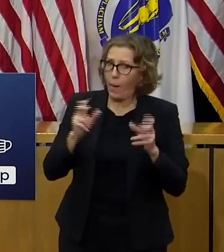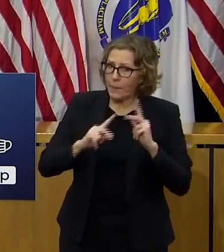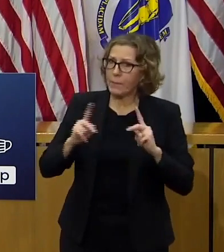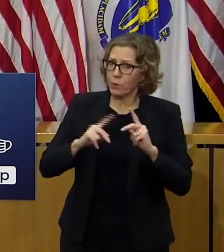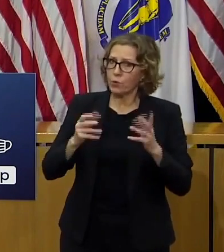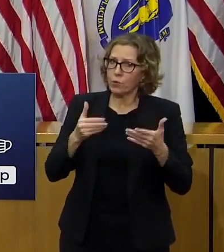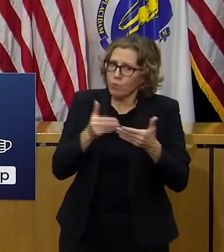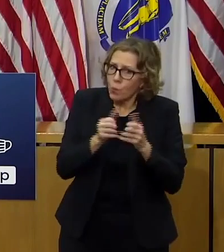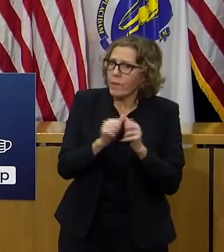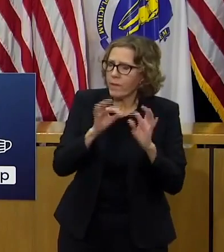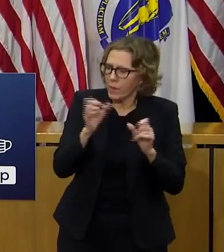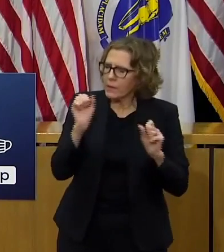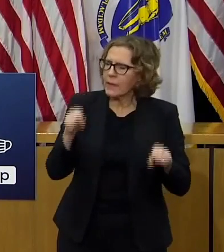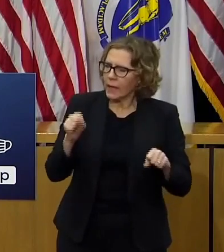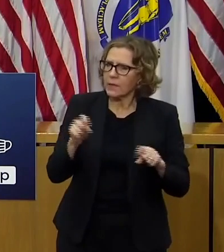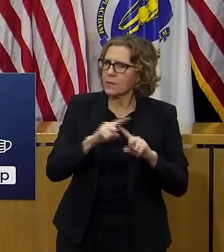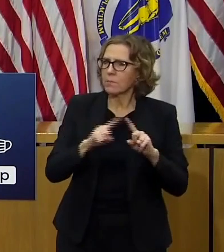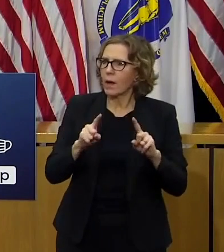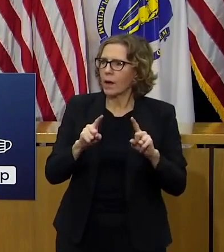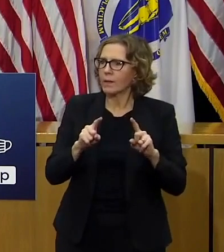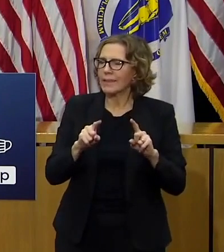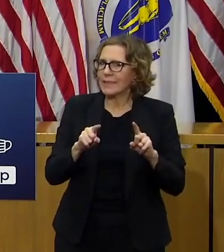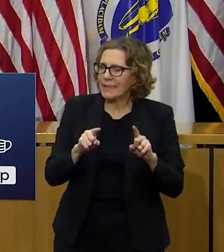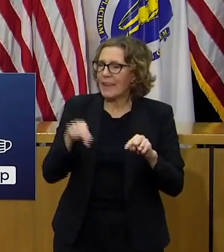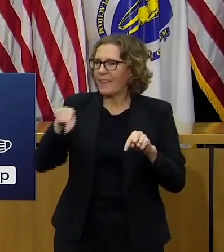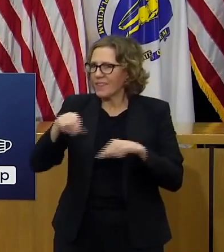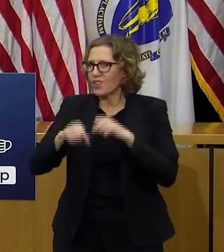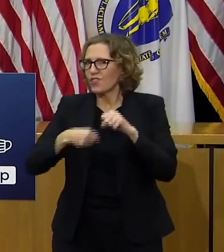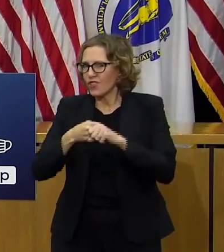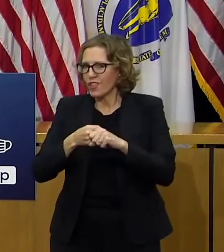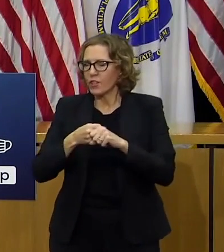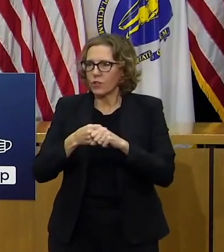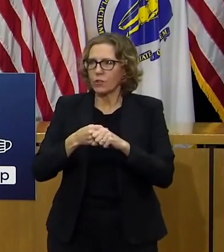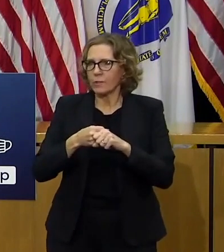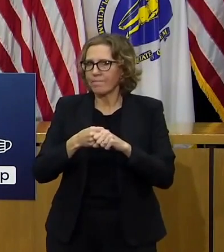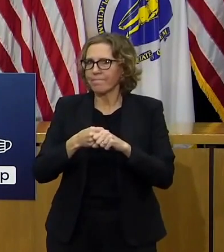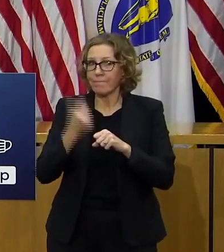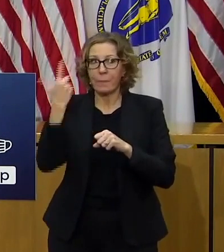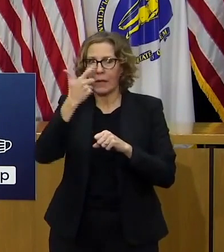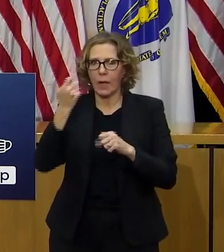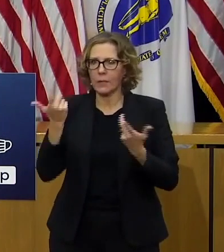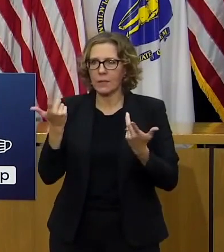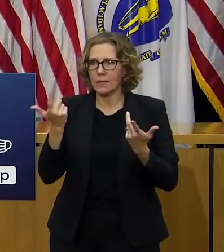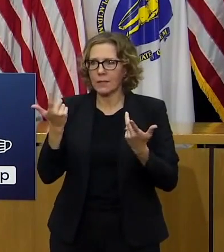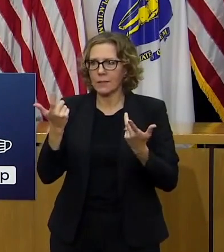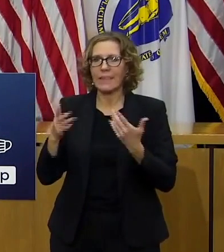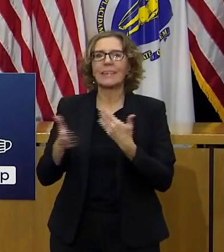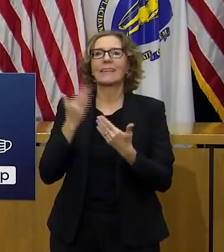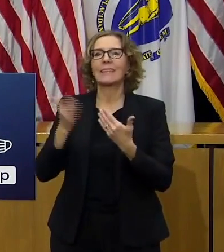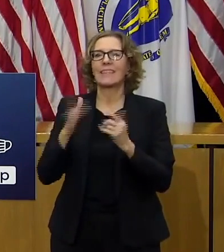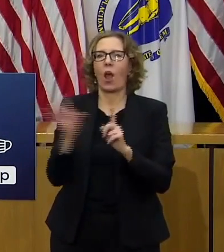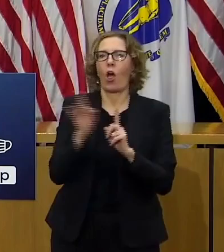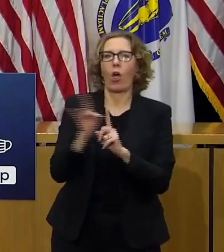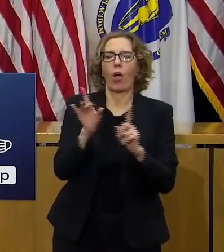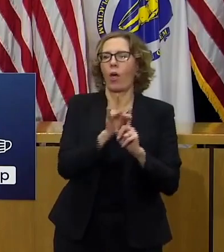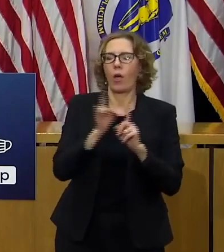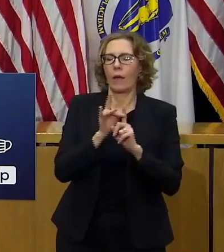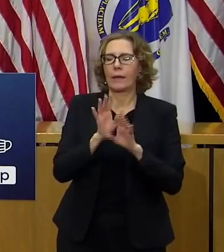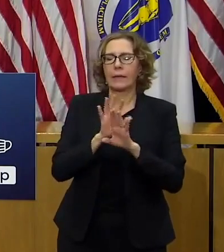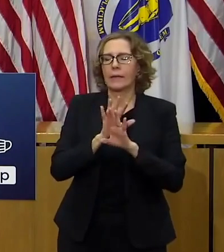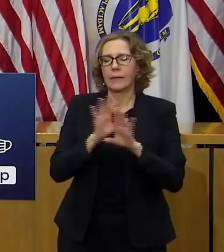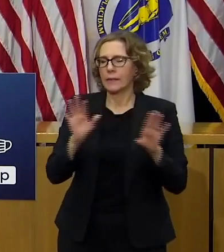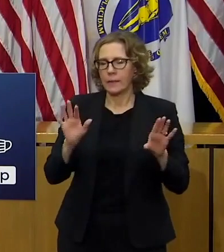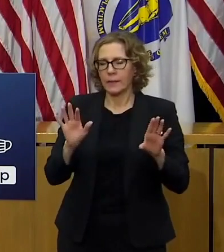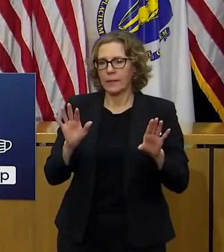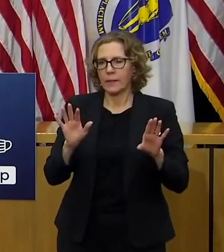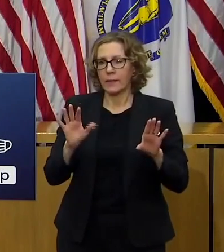but because this particular year given the issues associated with transmission and the fact the that almost every